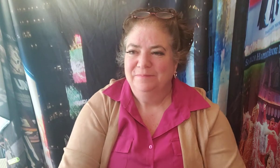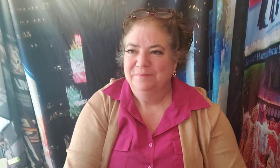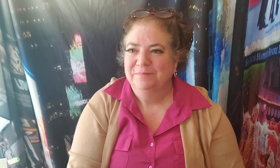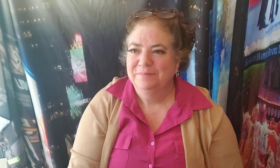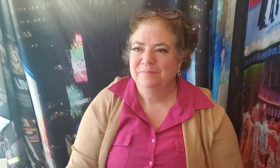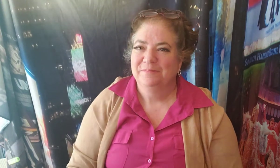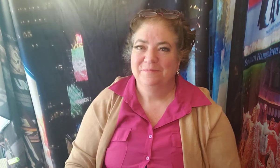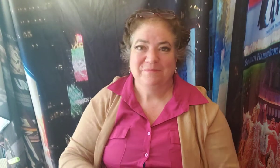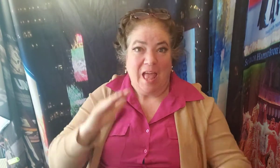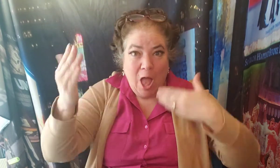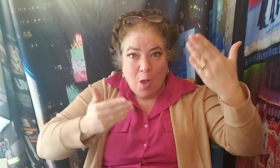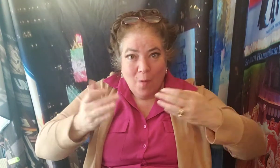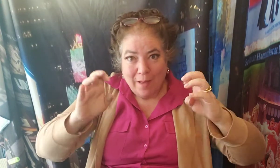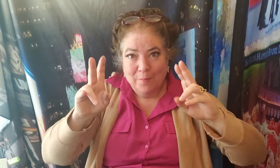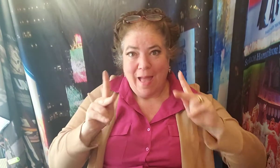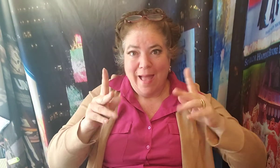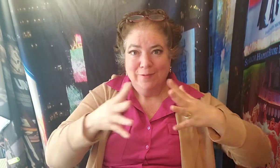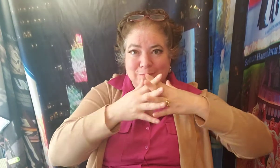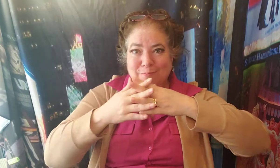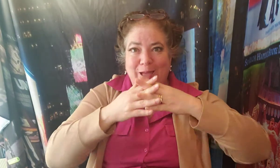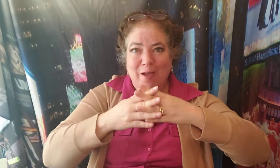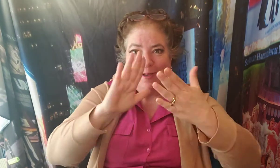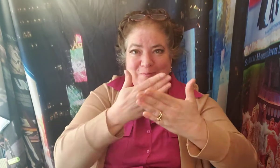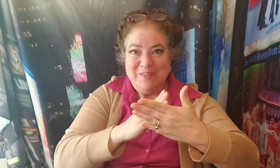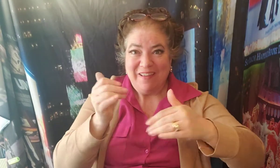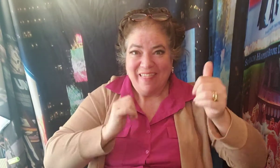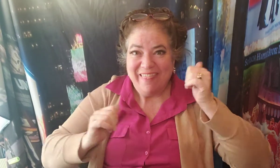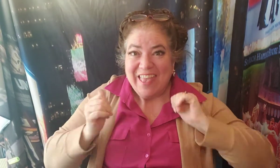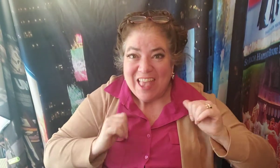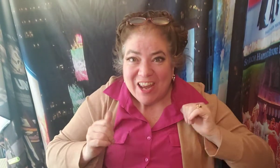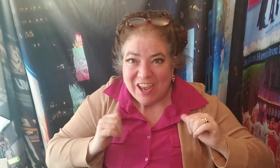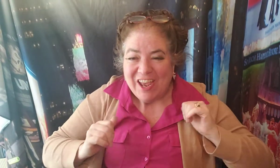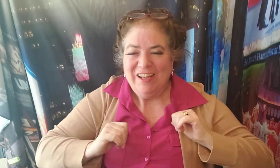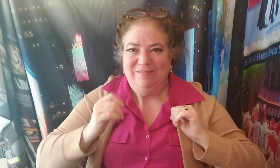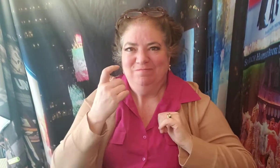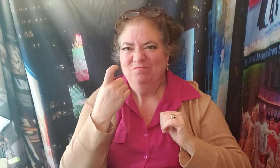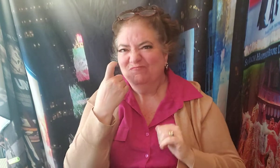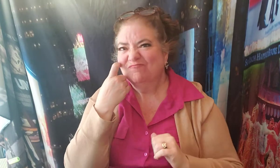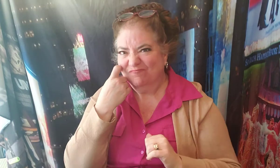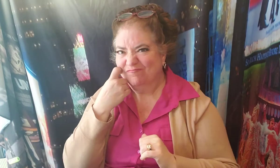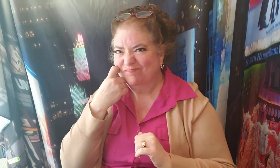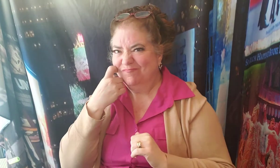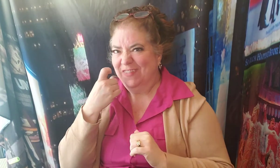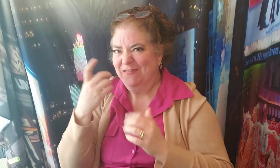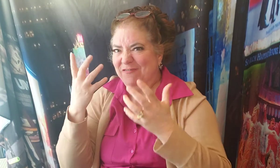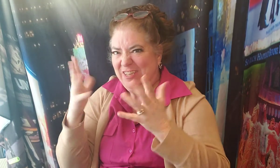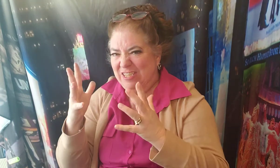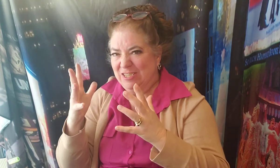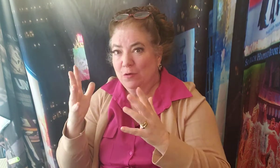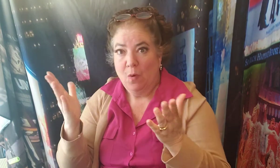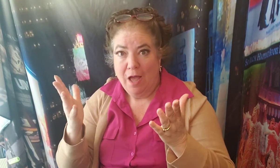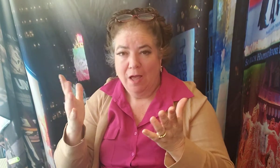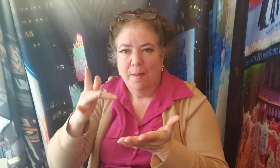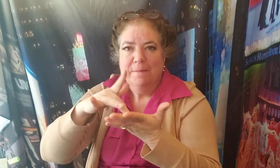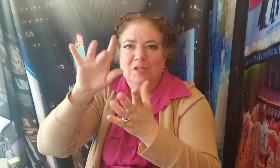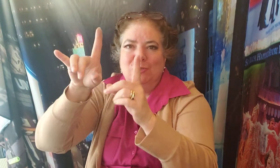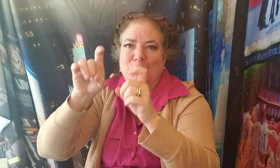Welcome back to American Musical Theater. We've just passed the midterm, so good job, you guys. We're more than halfway